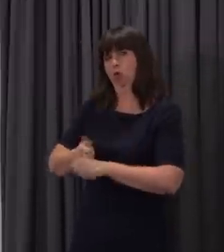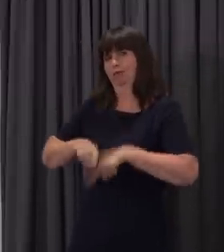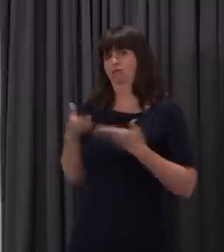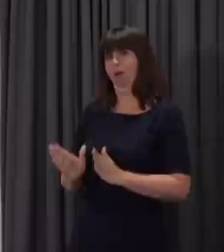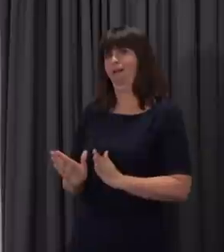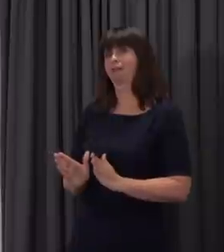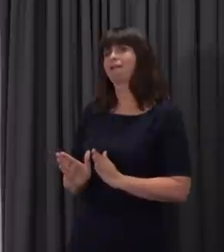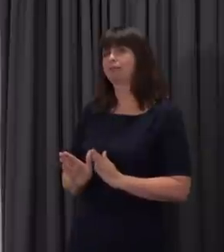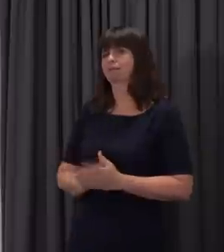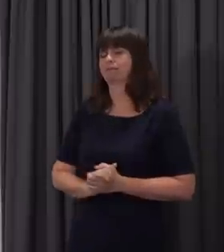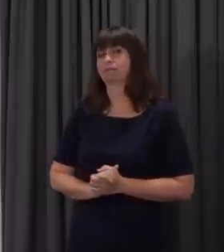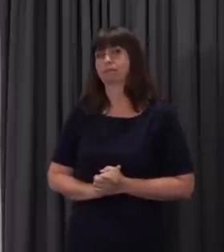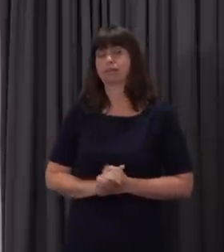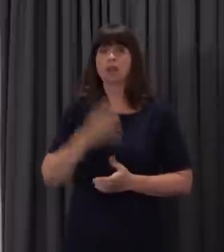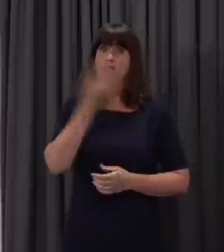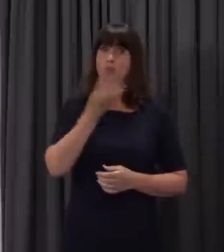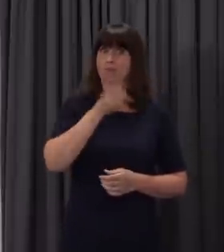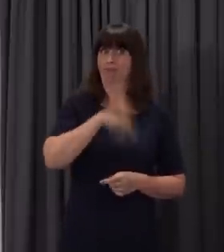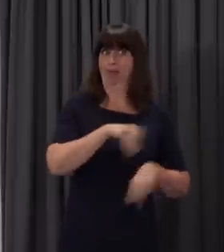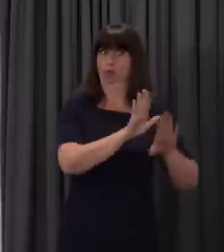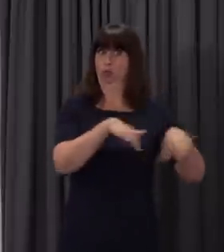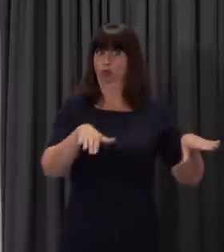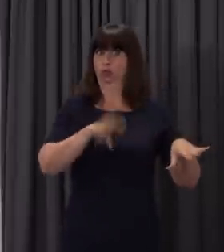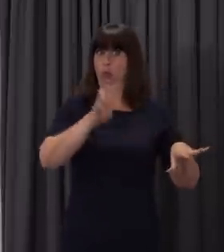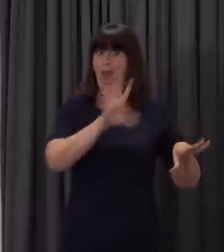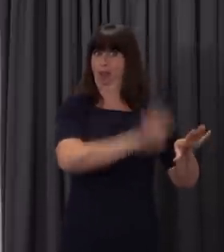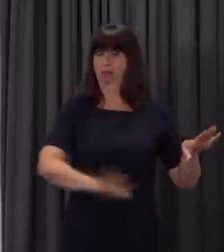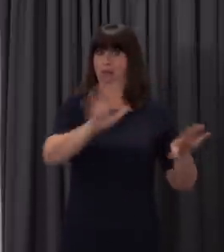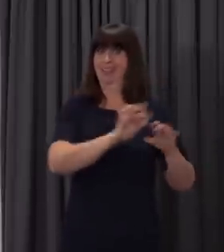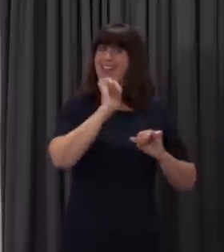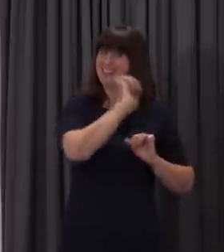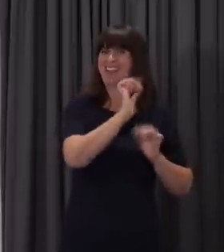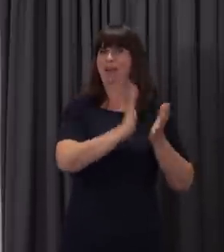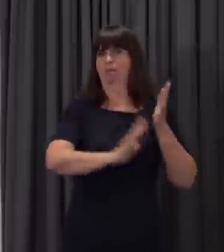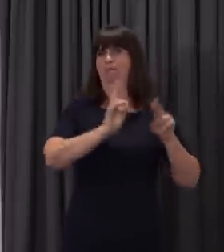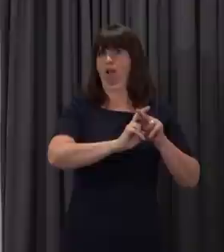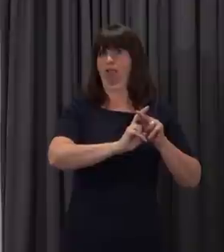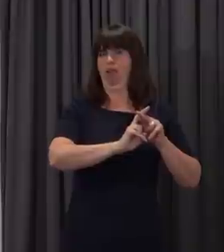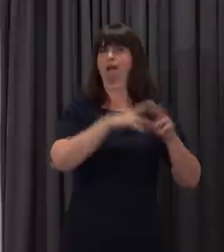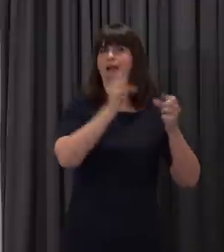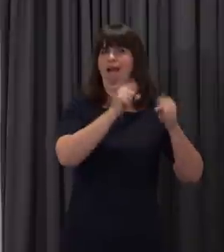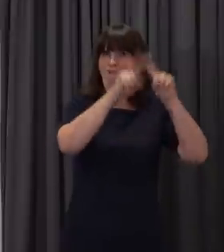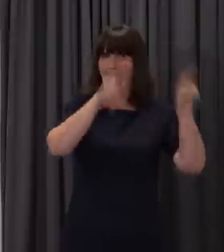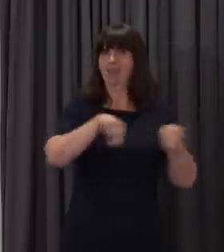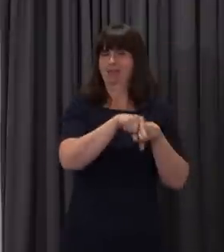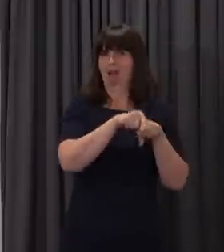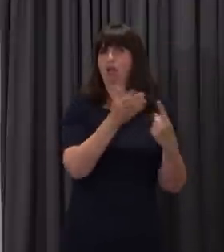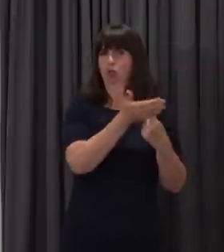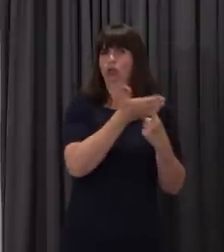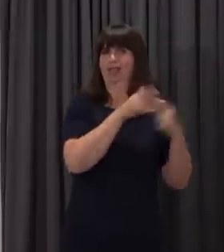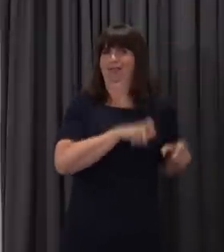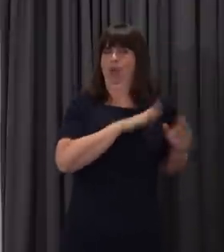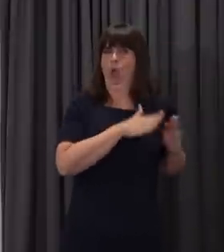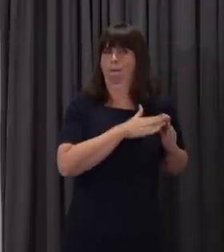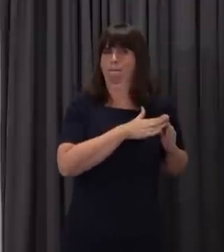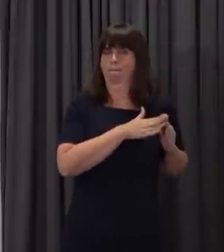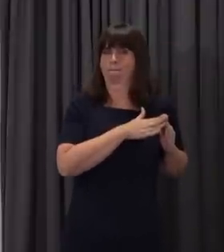There are 14,000 children in Wales whose parents are in receipt of a shielding letter, and